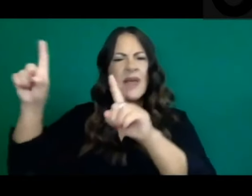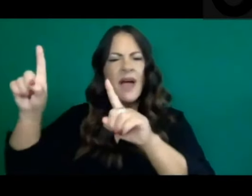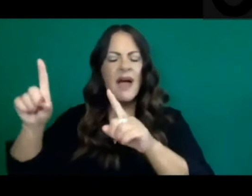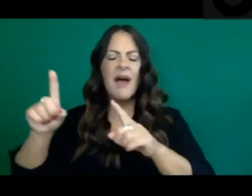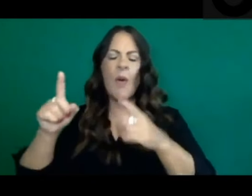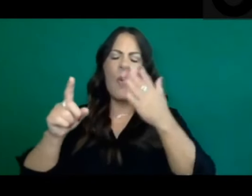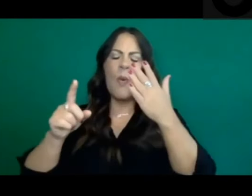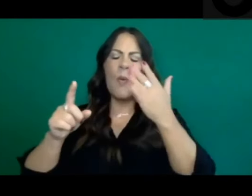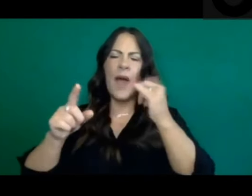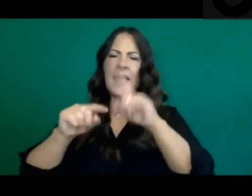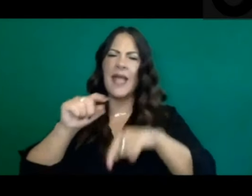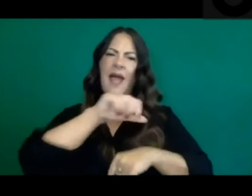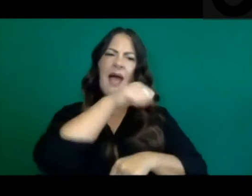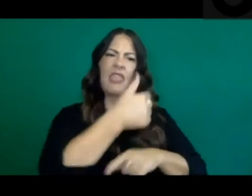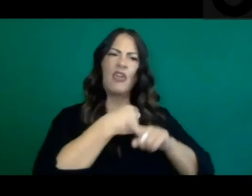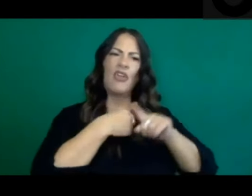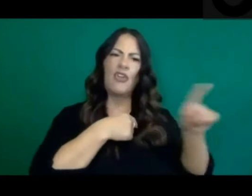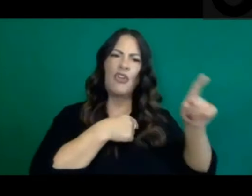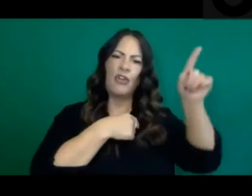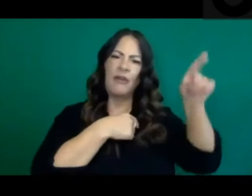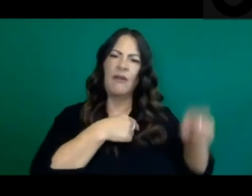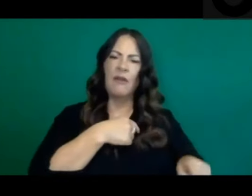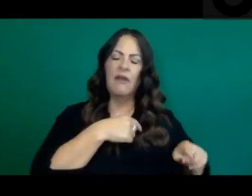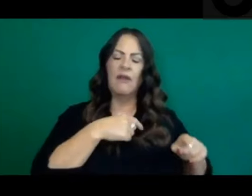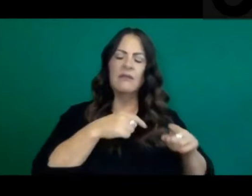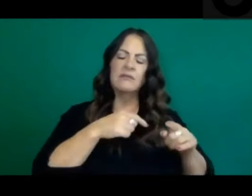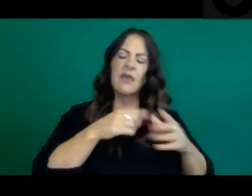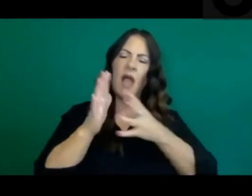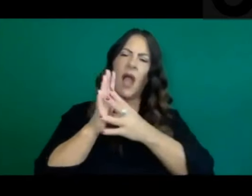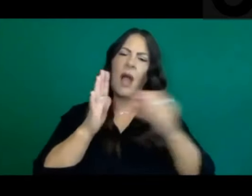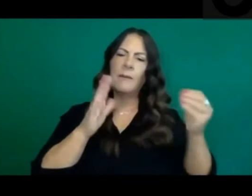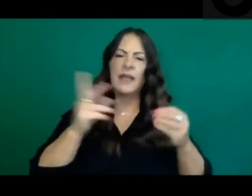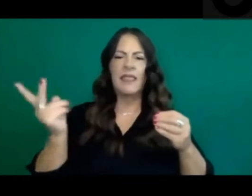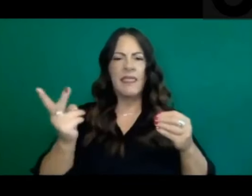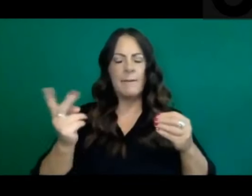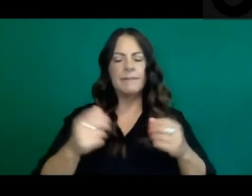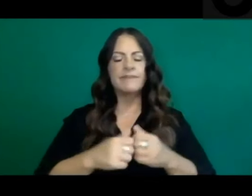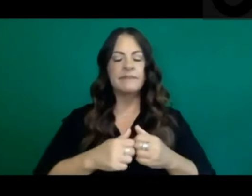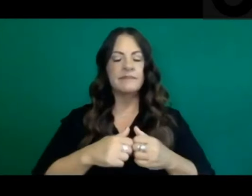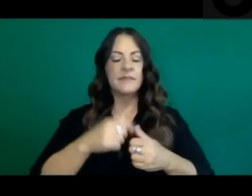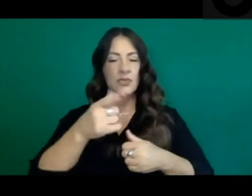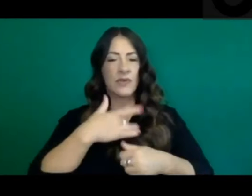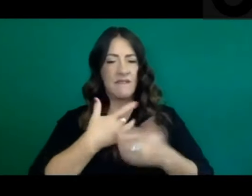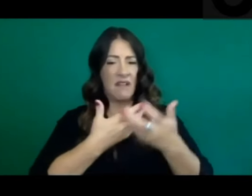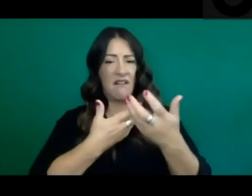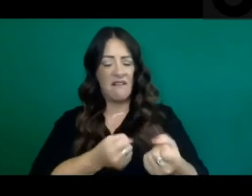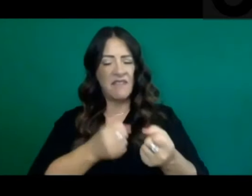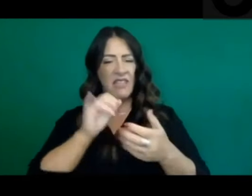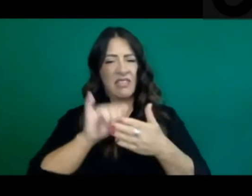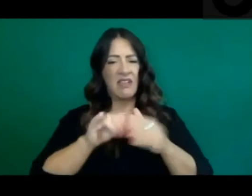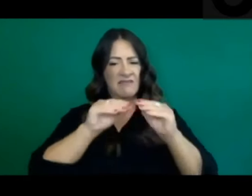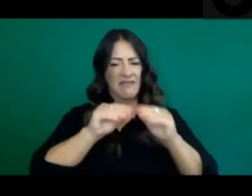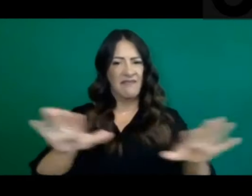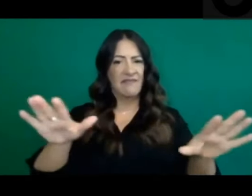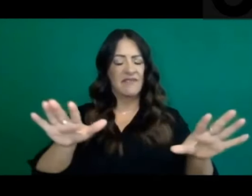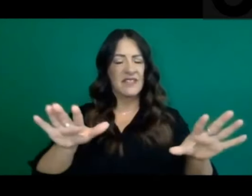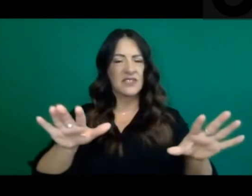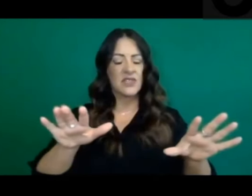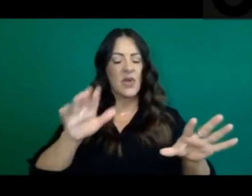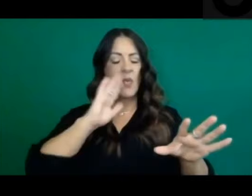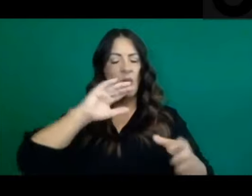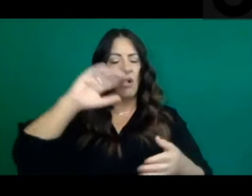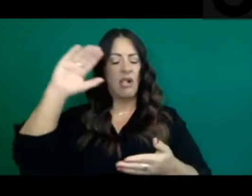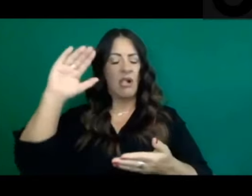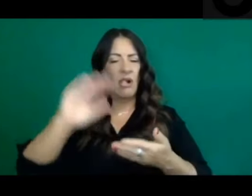modifying the reopening guidelines, how confident are you that the infection rate levels you've established won't lead